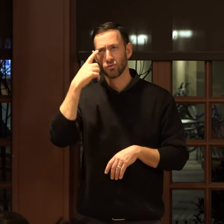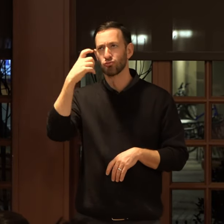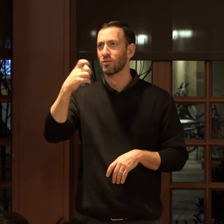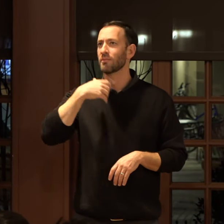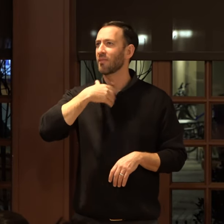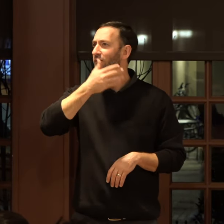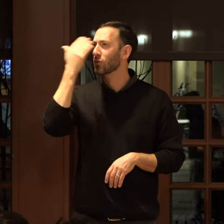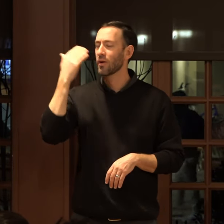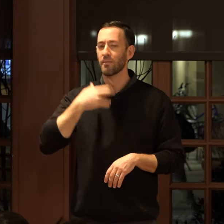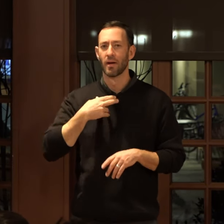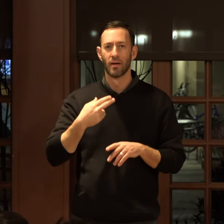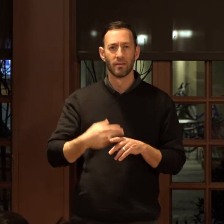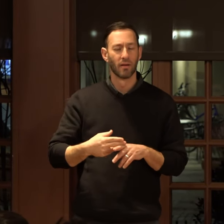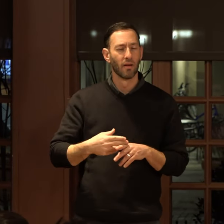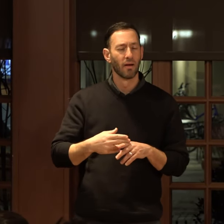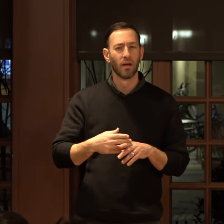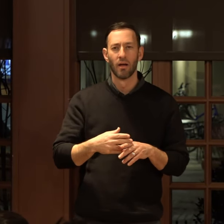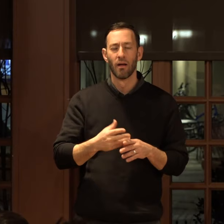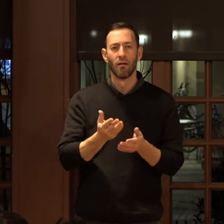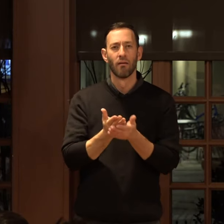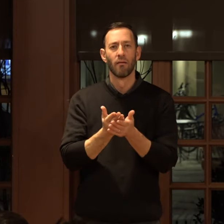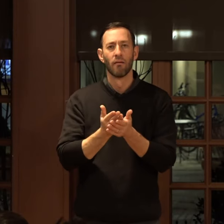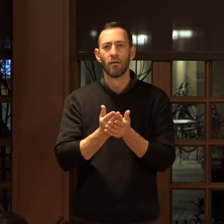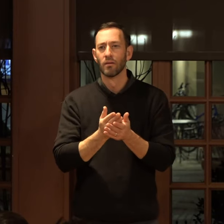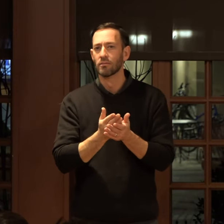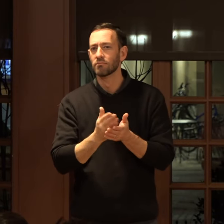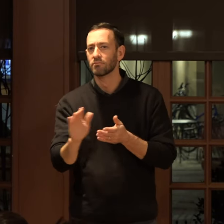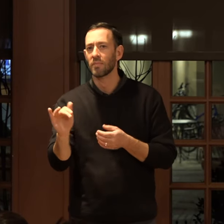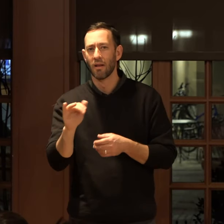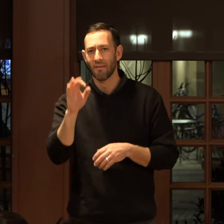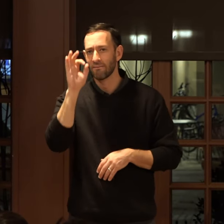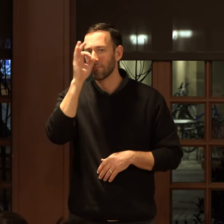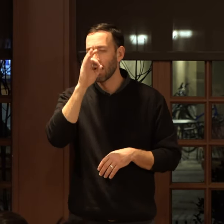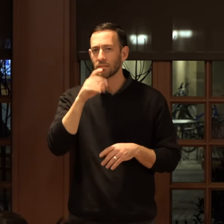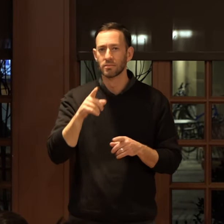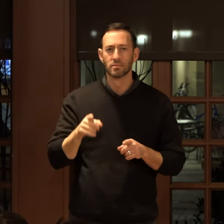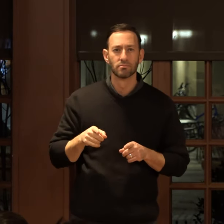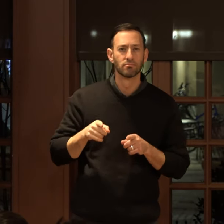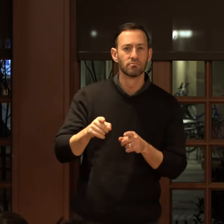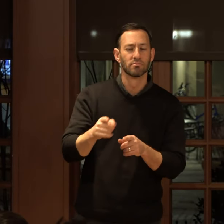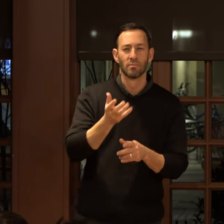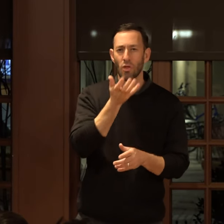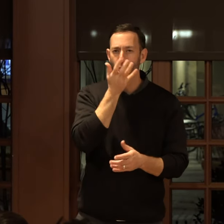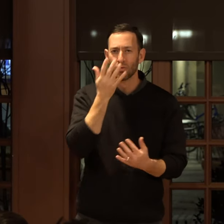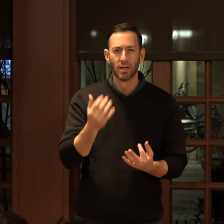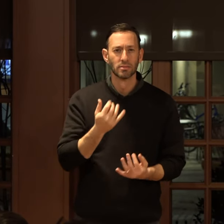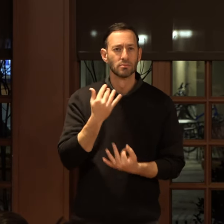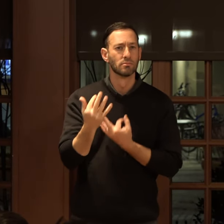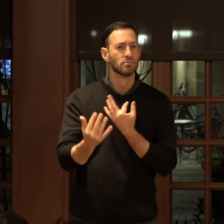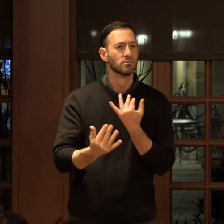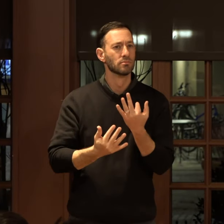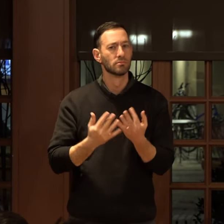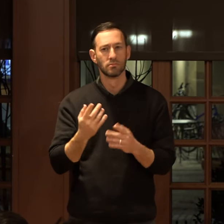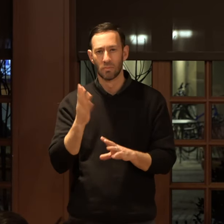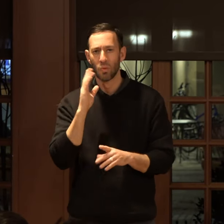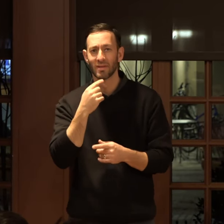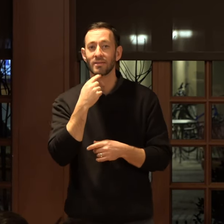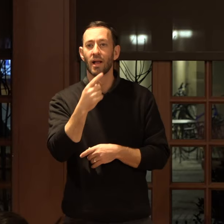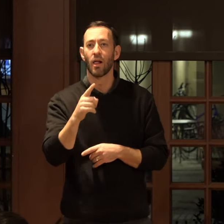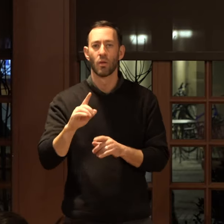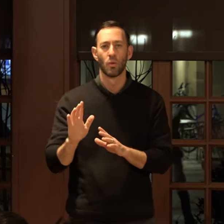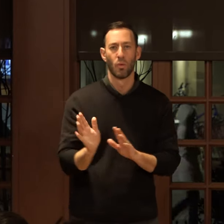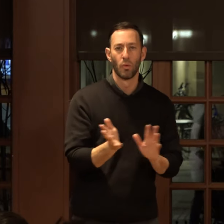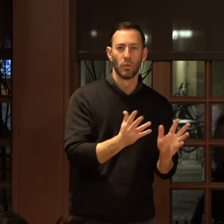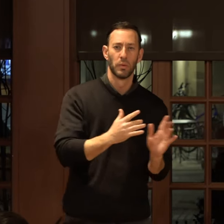name, or driven it off like a fox through the split rail and into the long grass that can't help but divulge the direction of the wind.